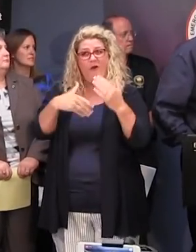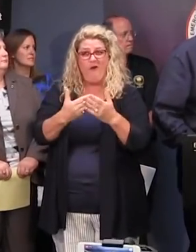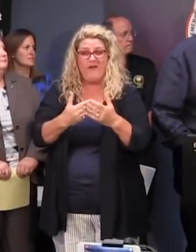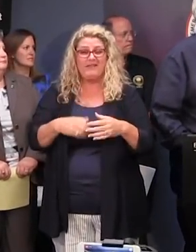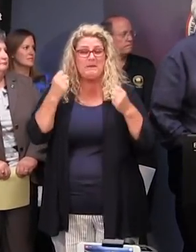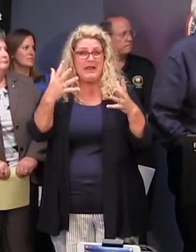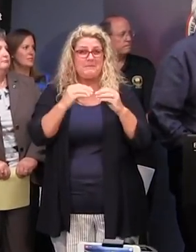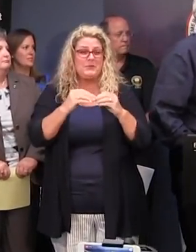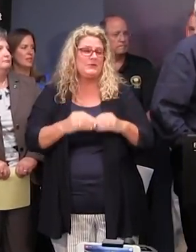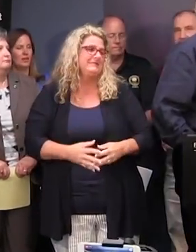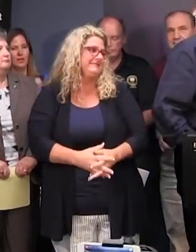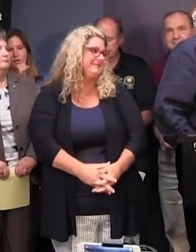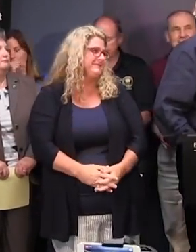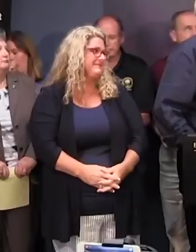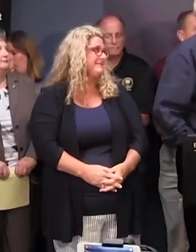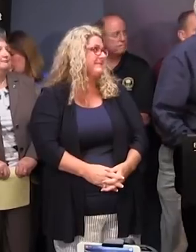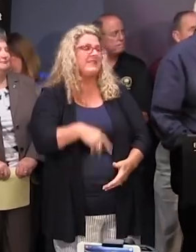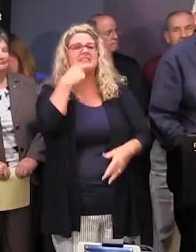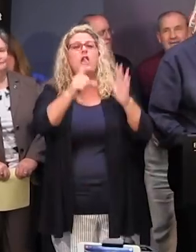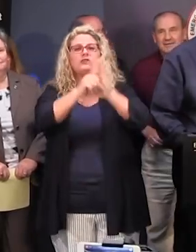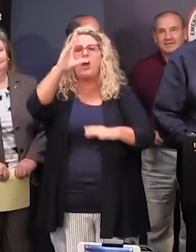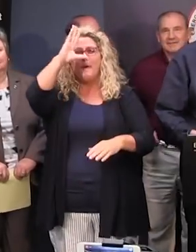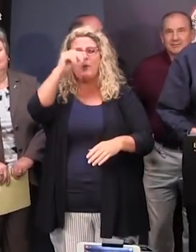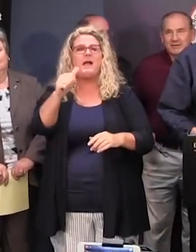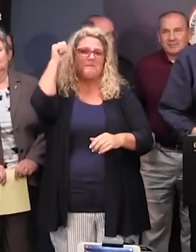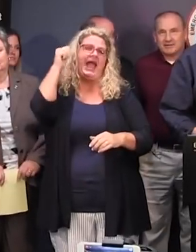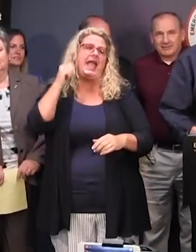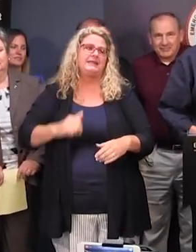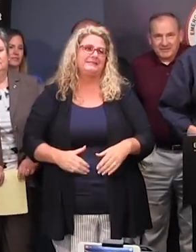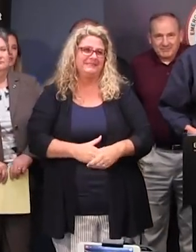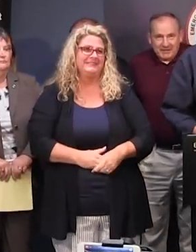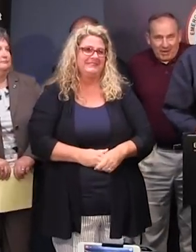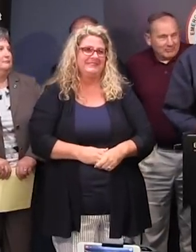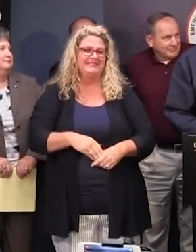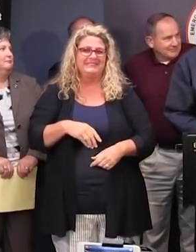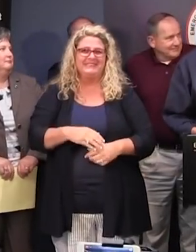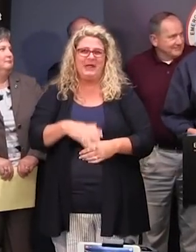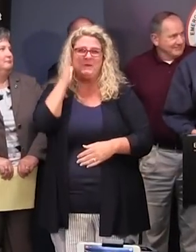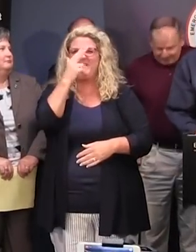on in. Put that tall man back. How tall do we get to make some funny faces?